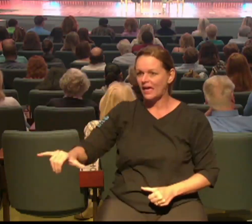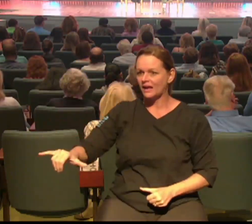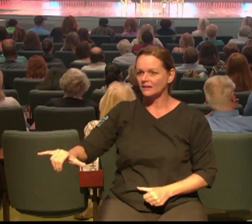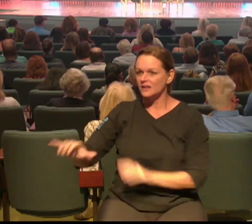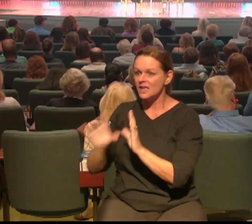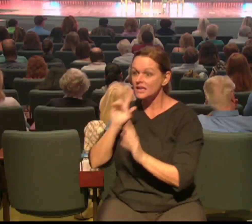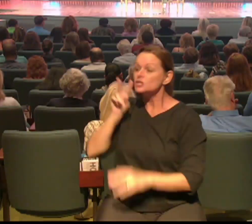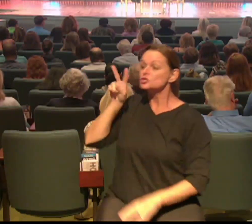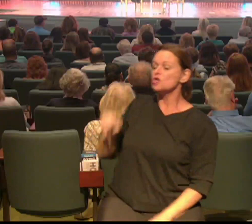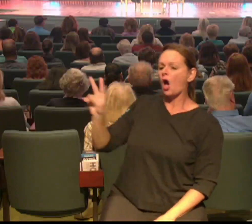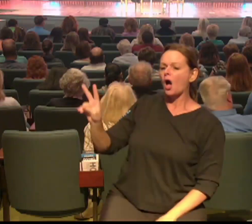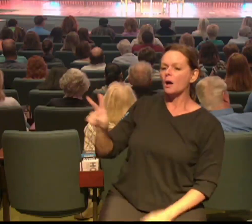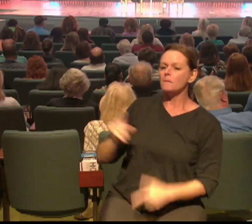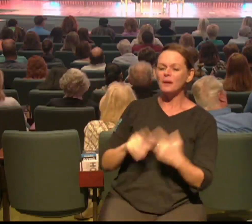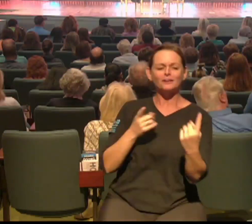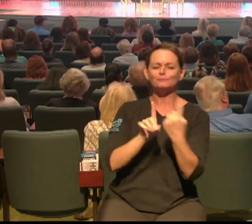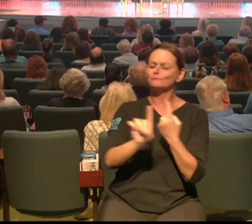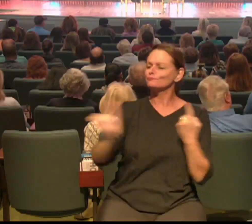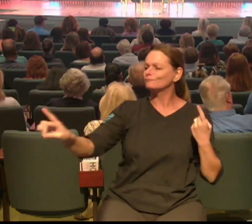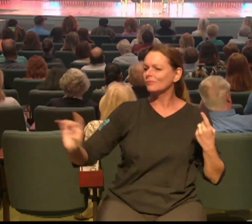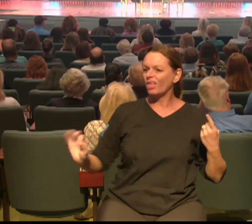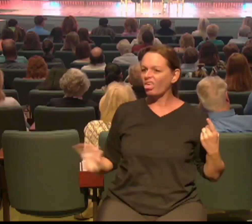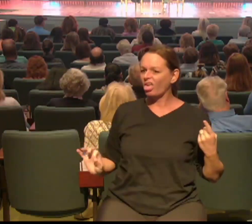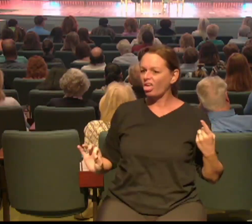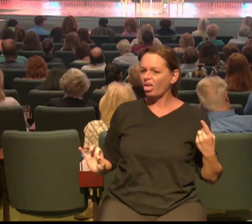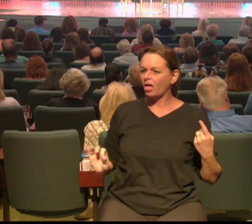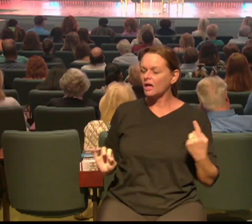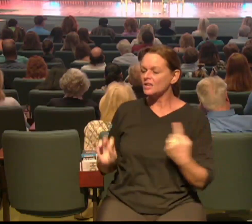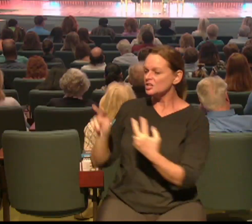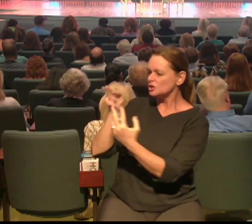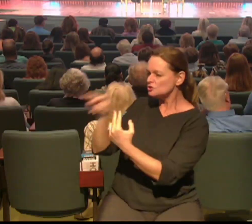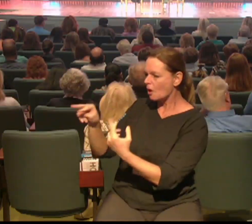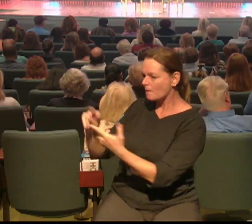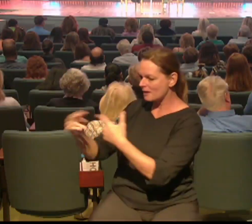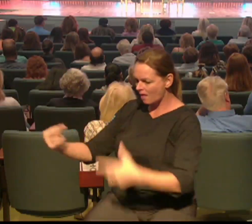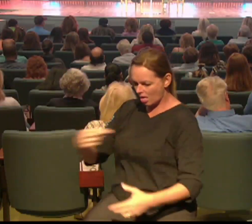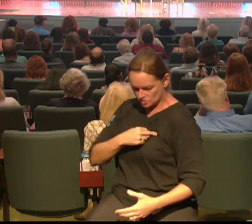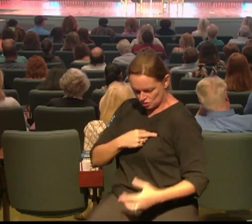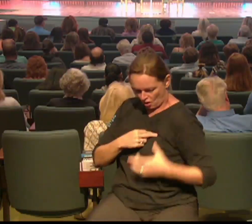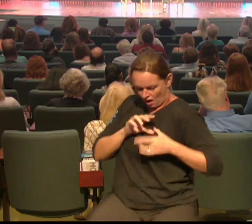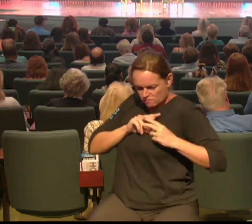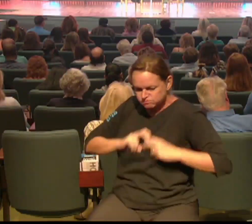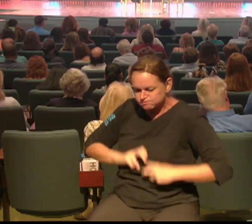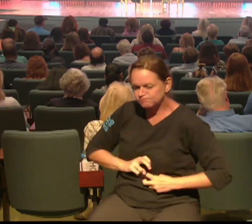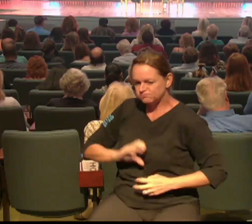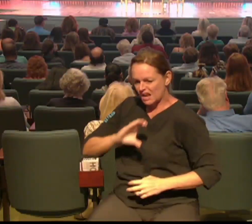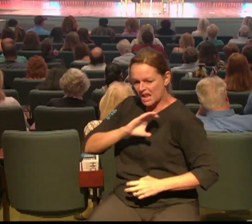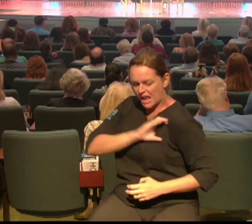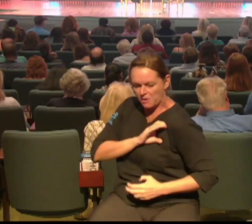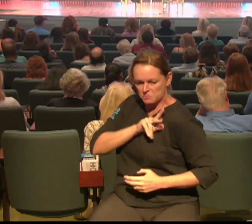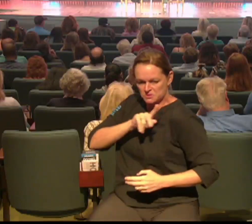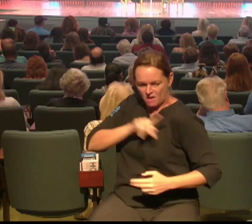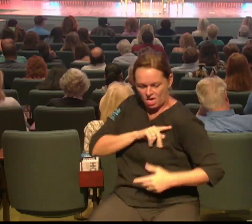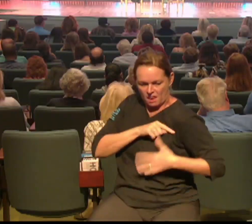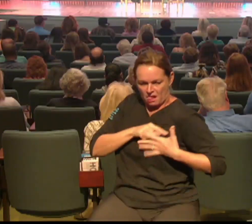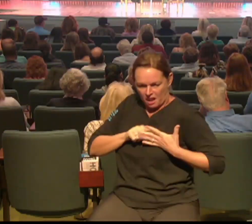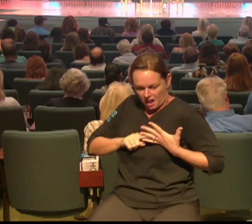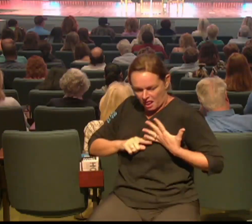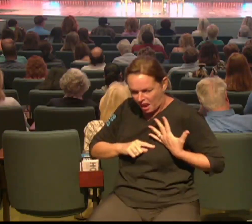sought them out. You know, he found them because he was actually looking for them, right? And this is what we need to do. We need to be looking for the people,